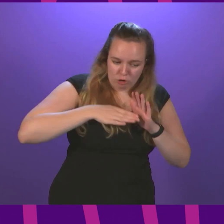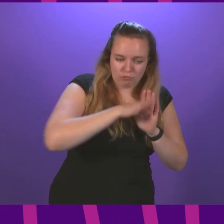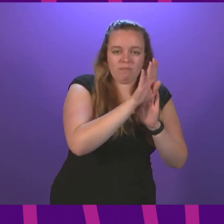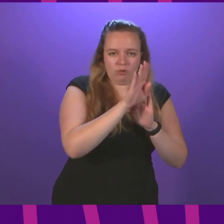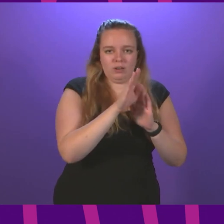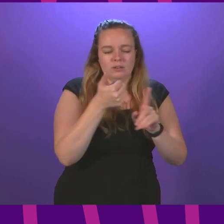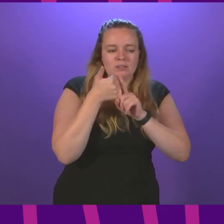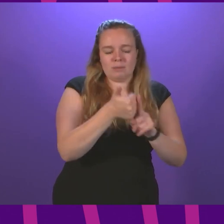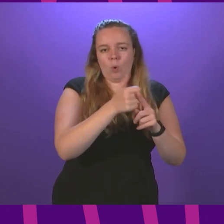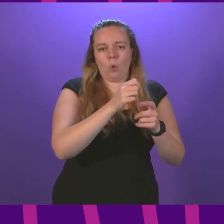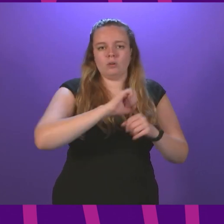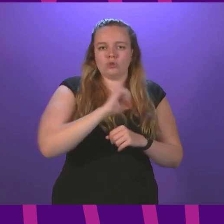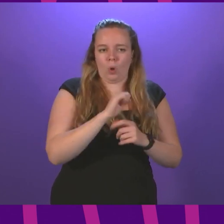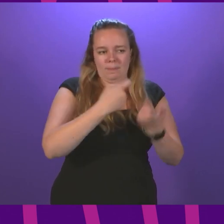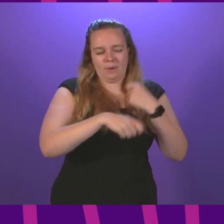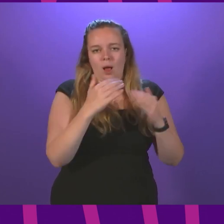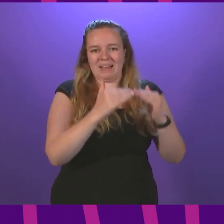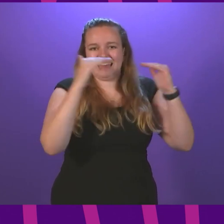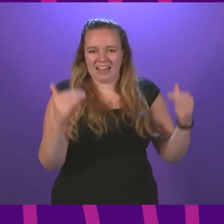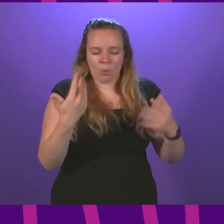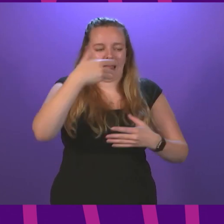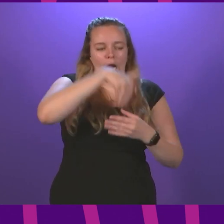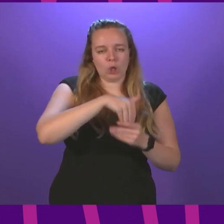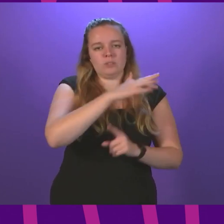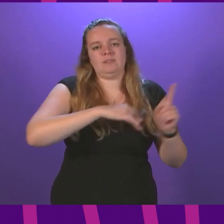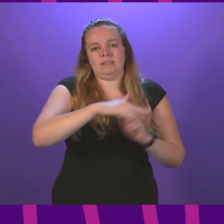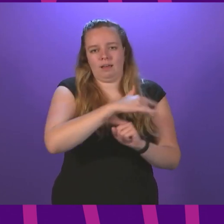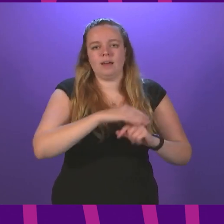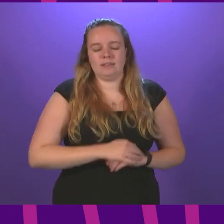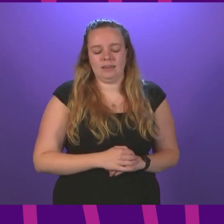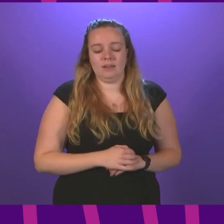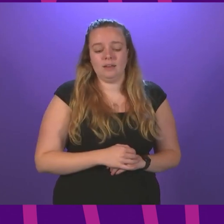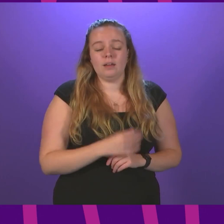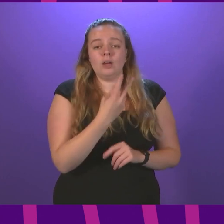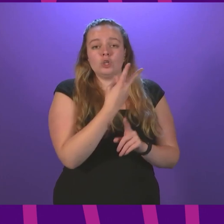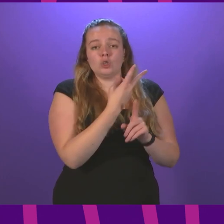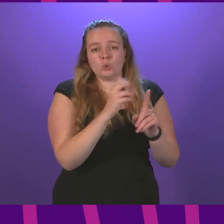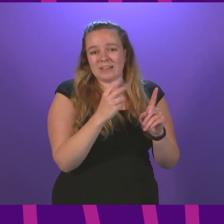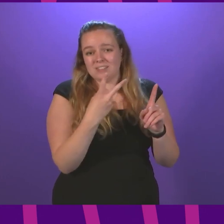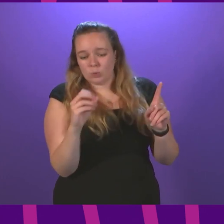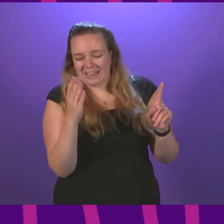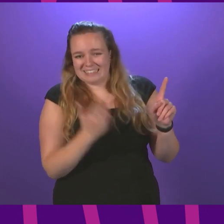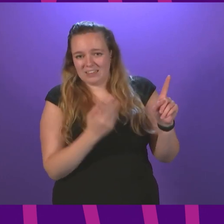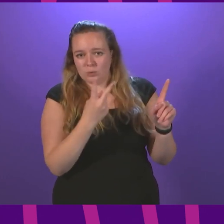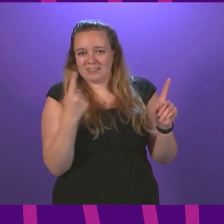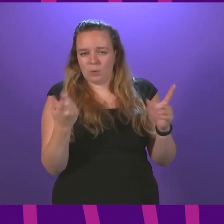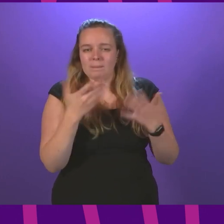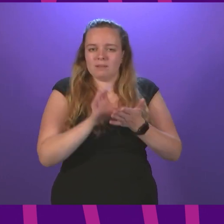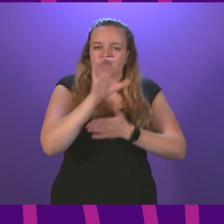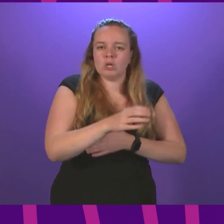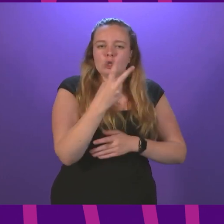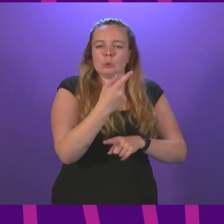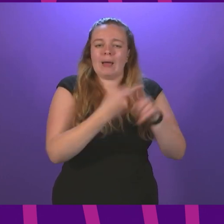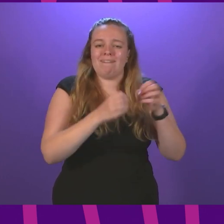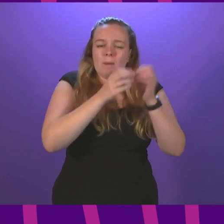changes that will make Scotland a more equal and inclusive society. In 2020-21, we invested around £2.5 billion